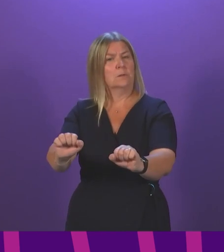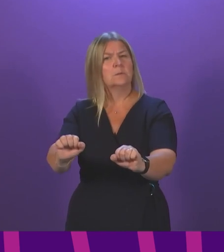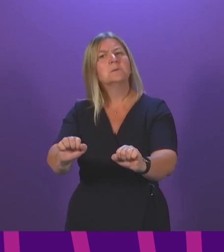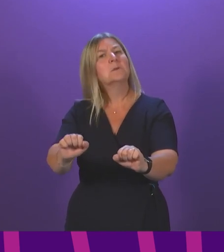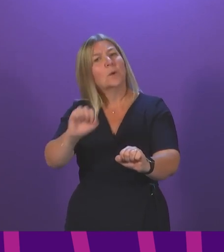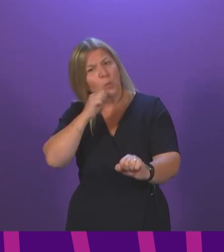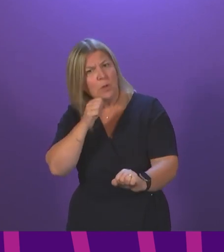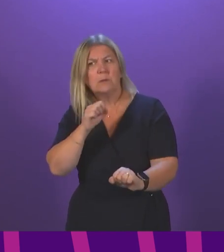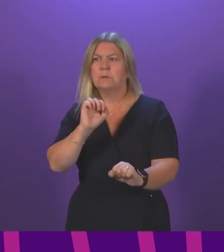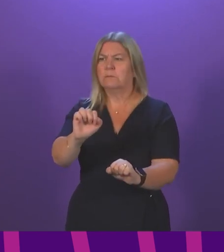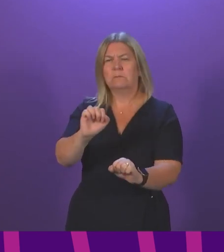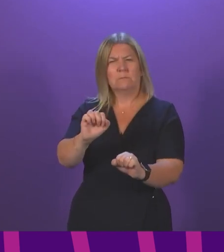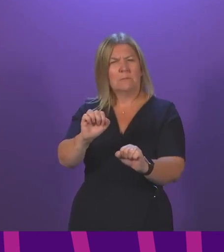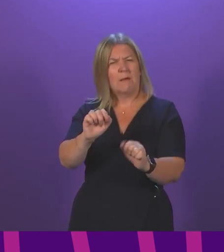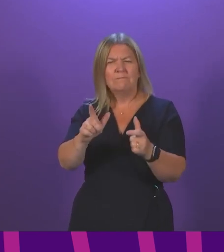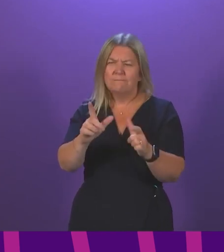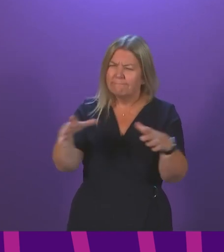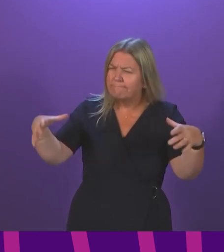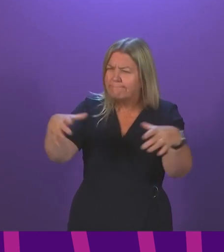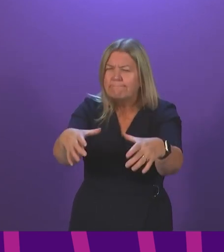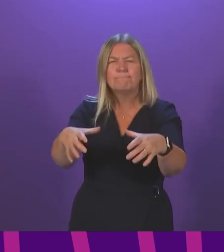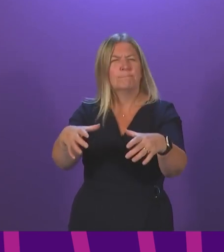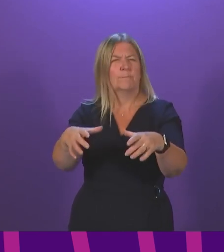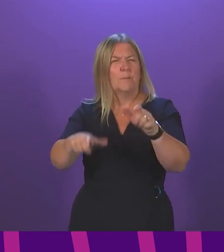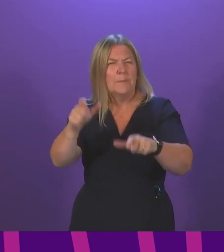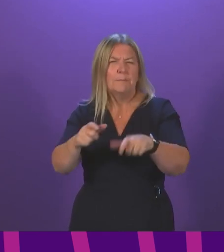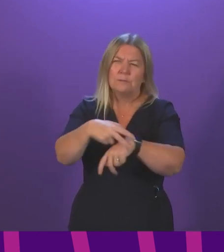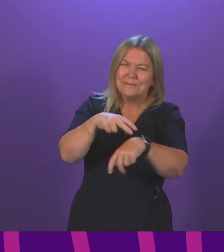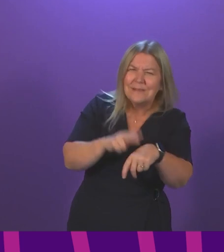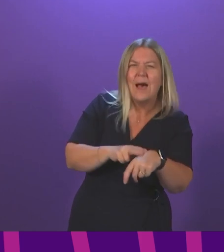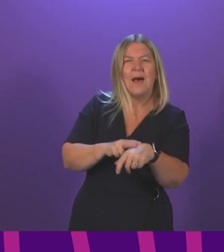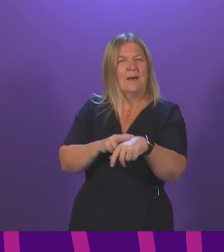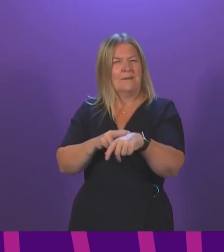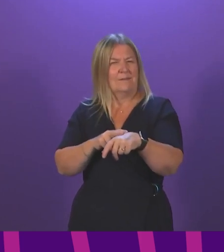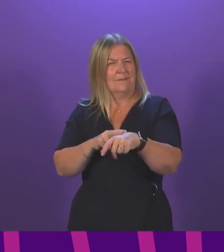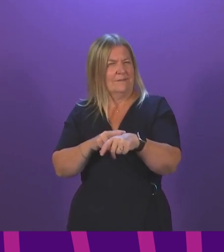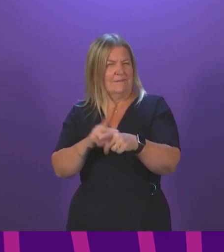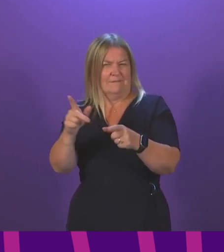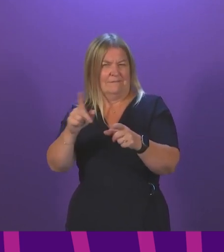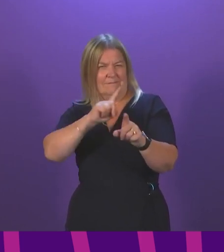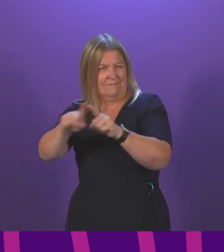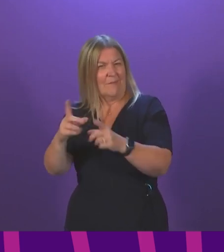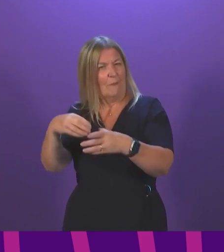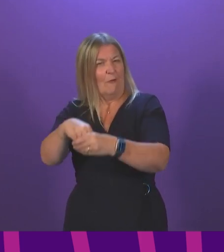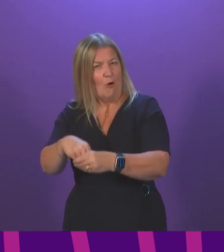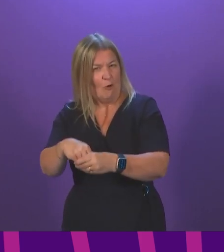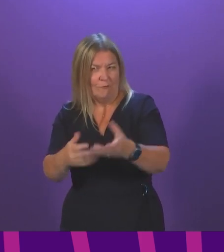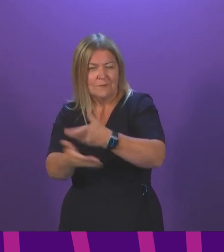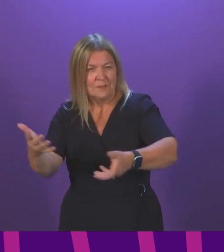of workers and passengers as well as appointees on the Board? First Minister. Well, I can certainly give an assurance that